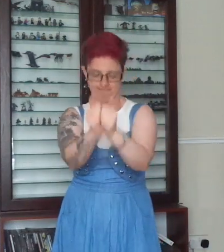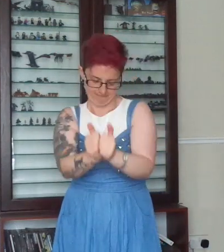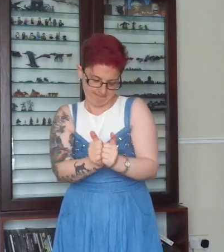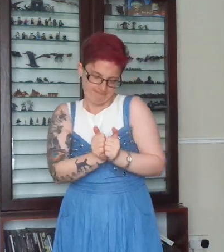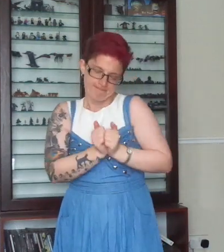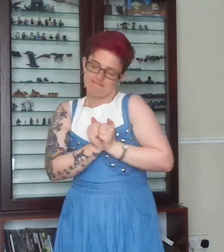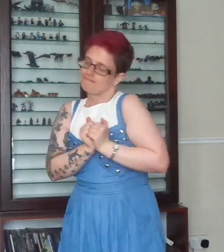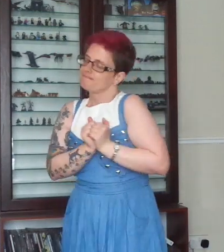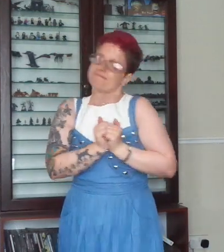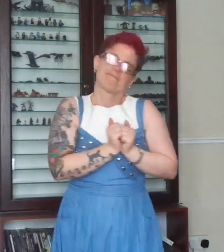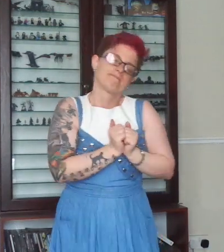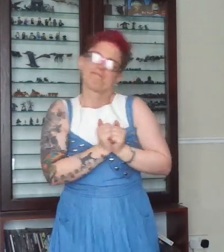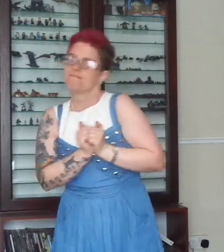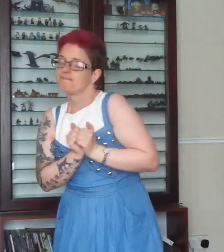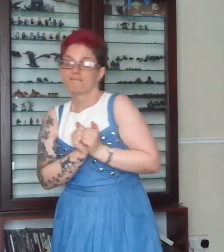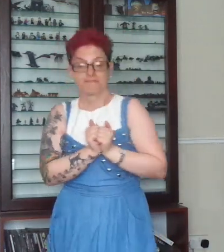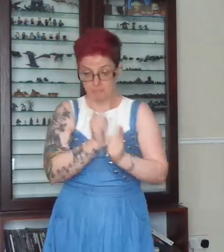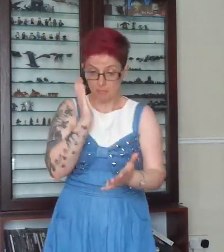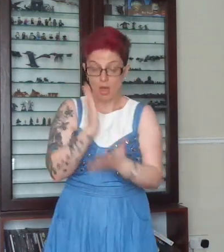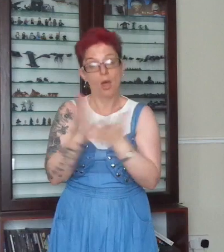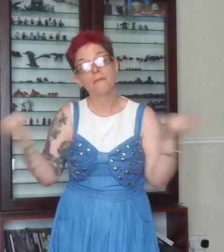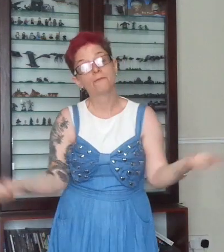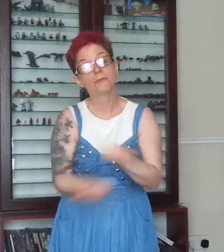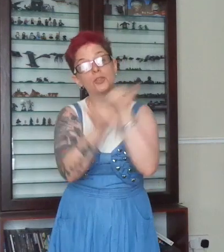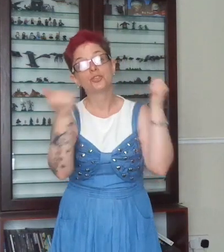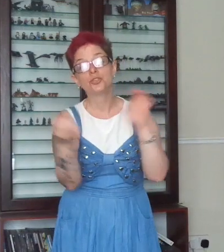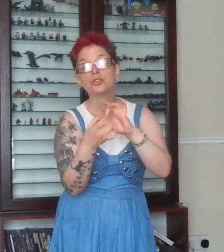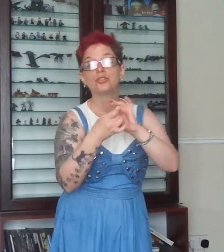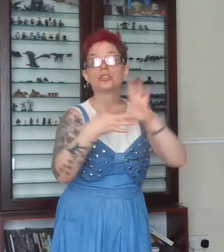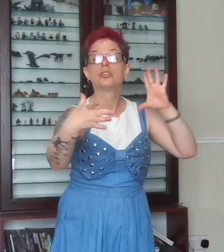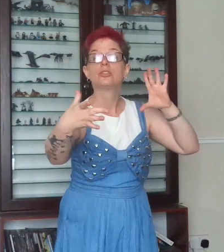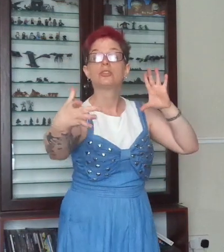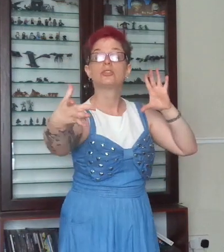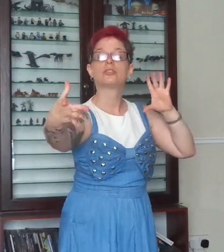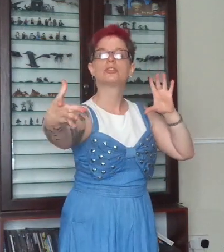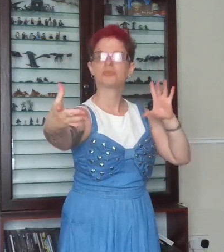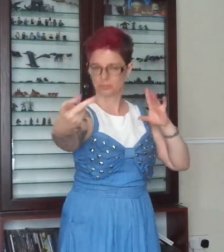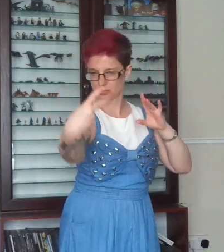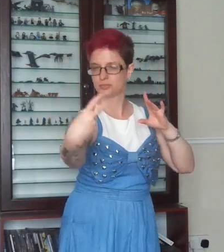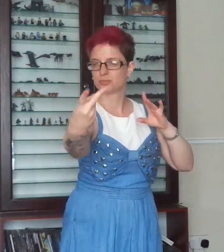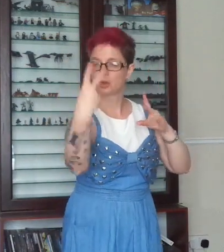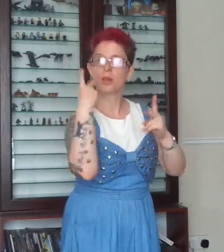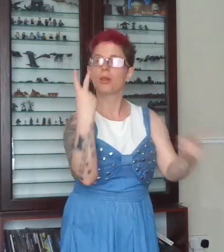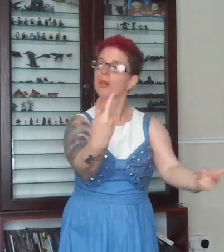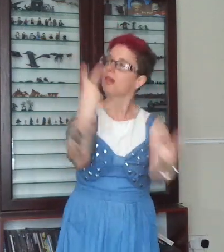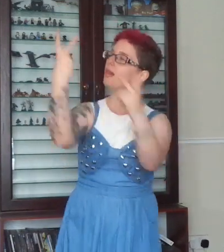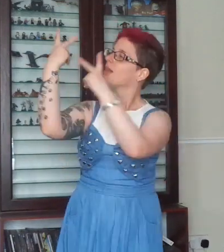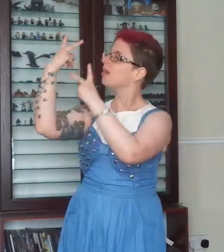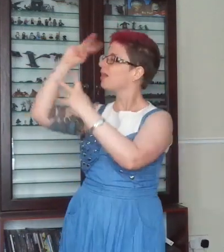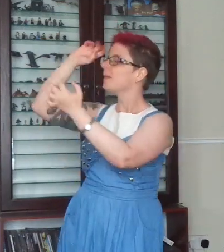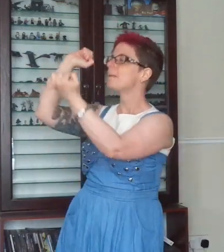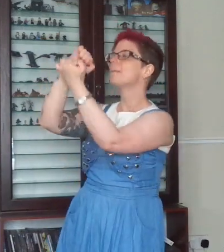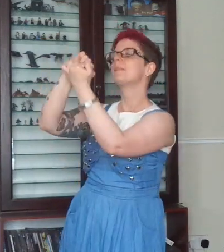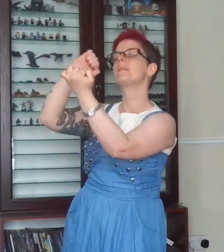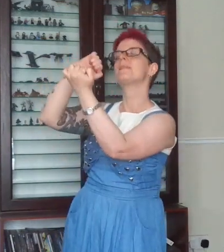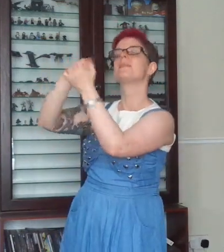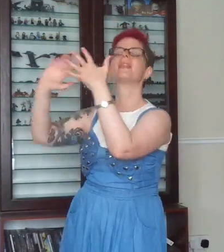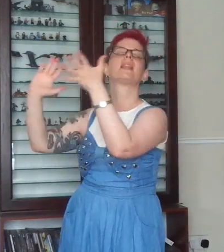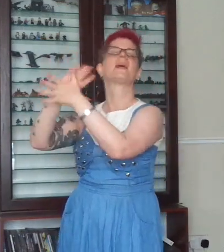everything is over, I hope to think of this as better times The sky got red and